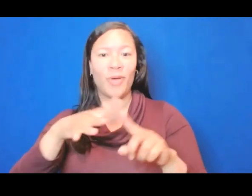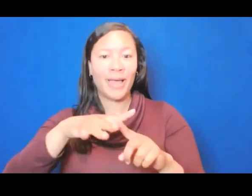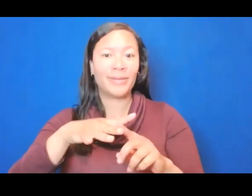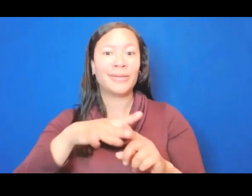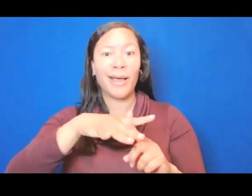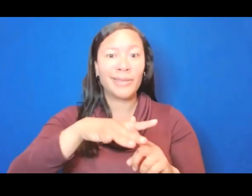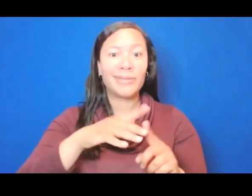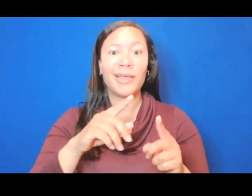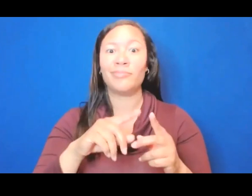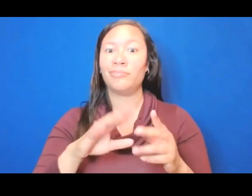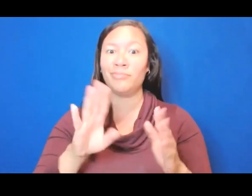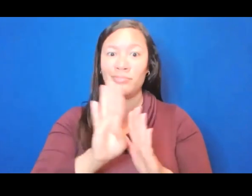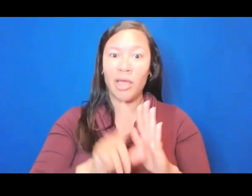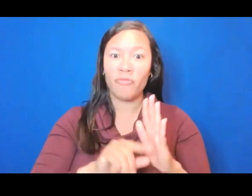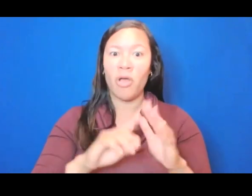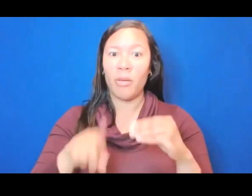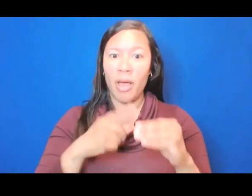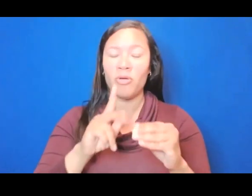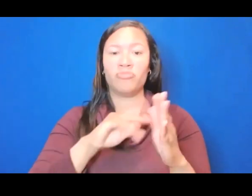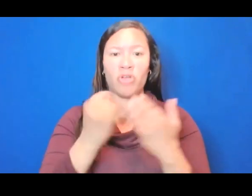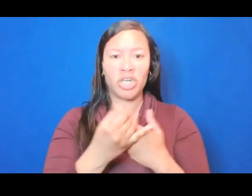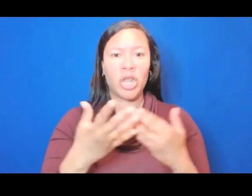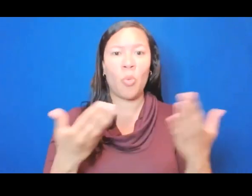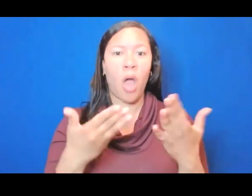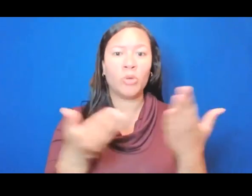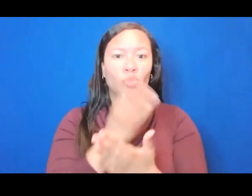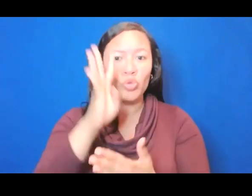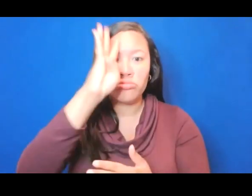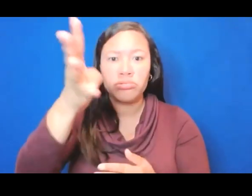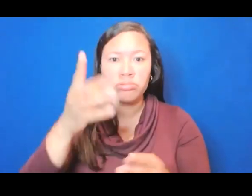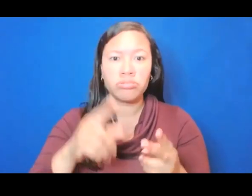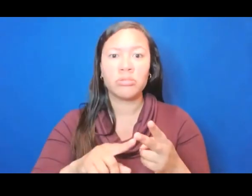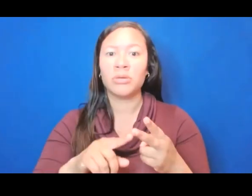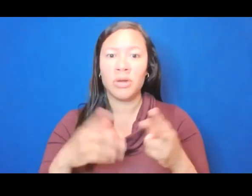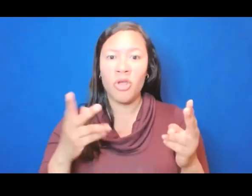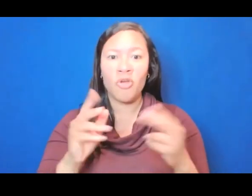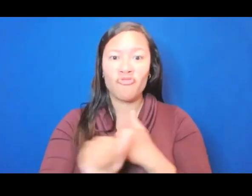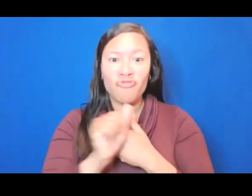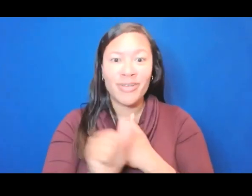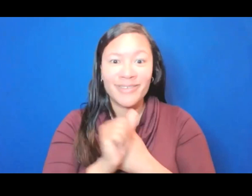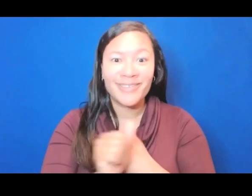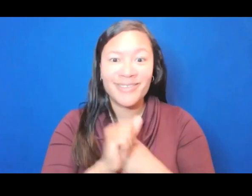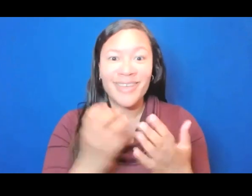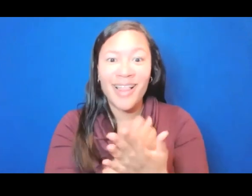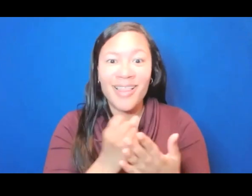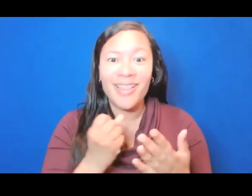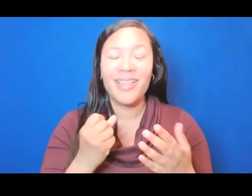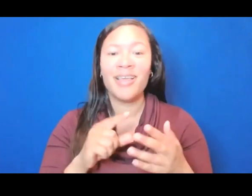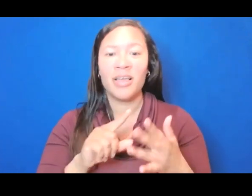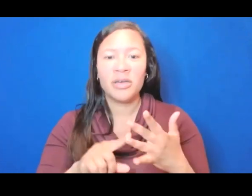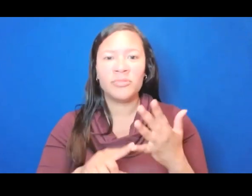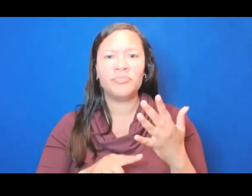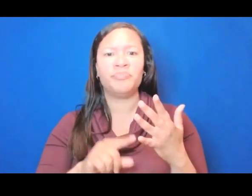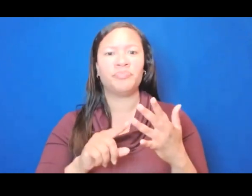innovation. It's risk-taking quality. It's originality. Yes. And we are, you know, again, have this whole field, whole discipline,